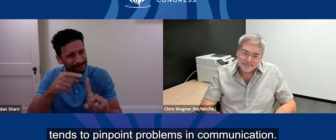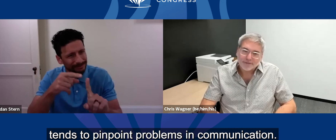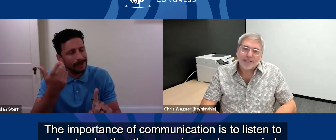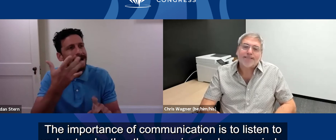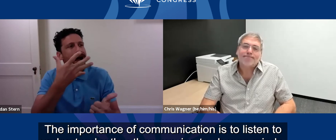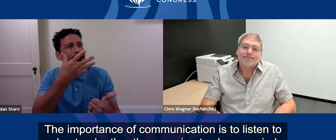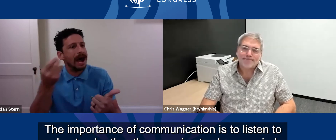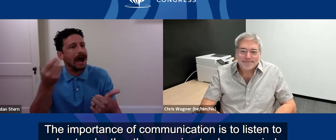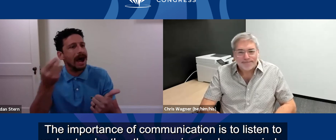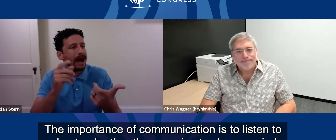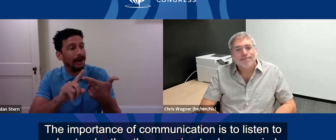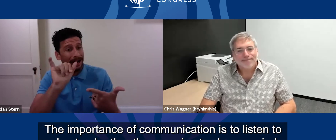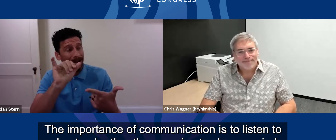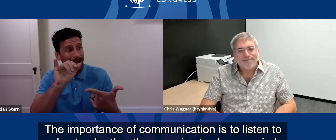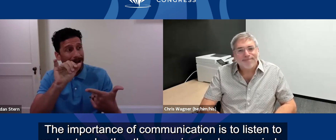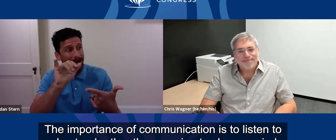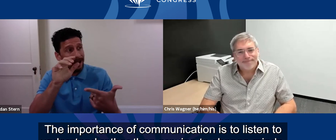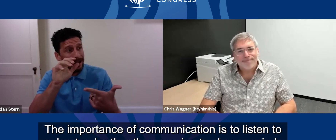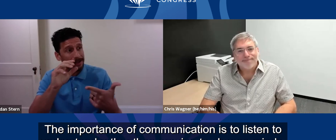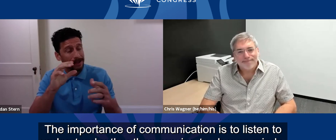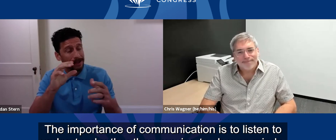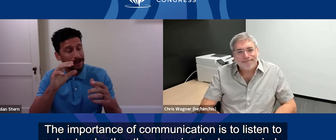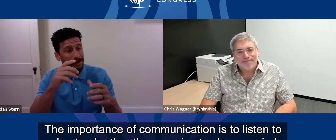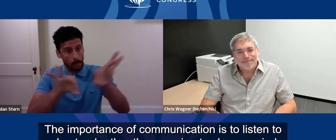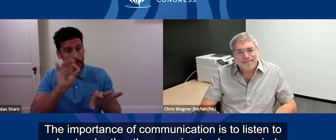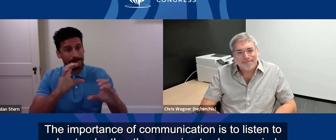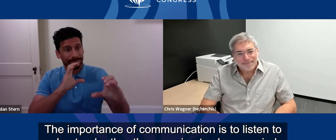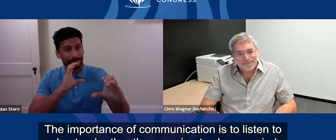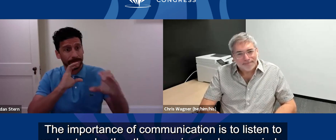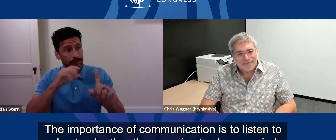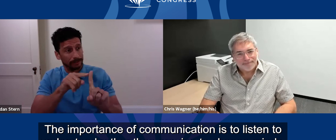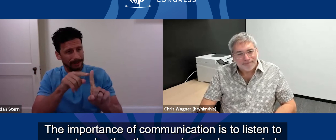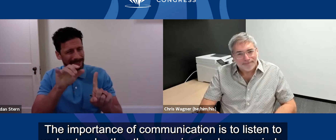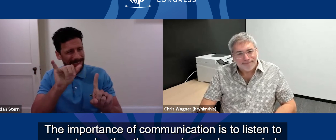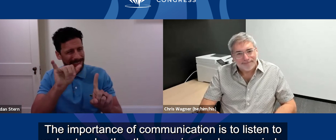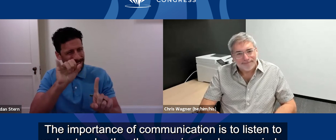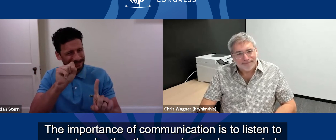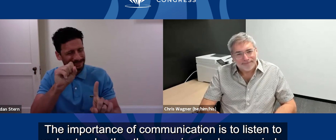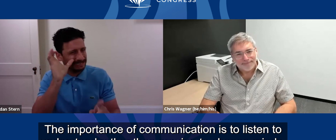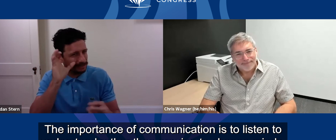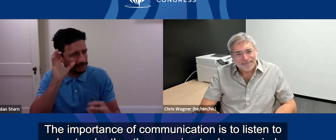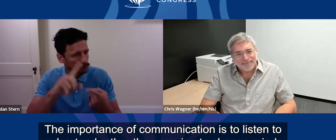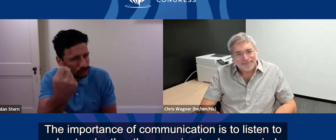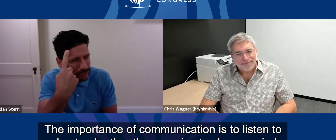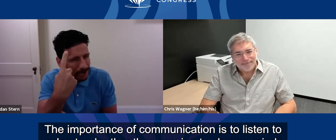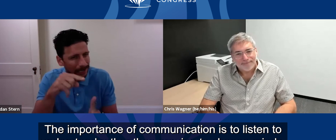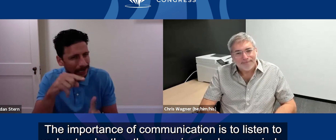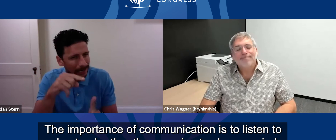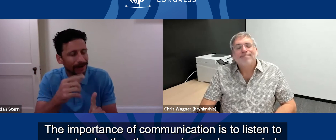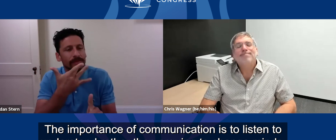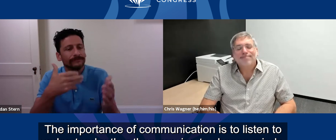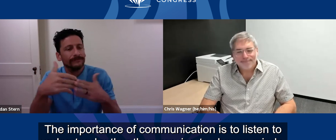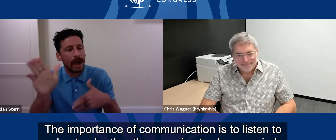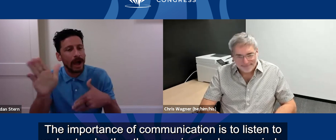communication. The importance of communication is to listen to understand rather than arguing to change